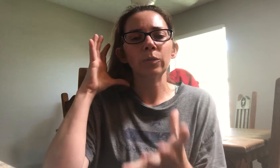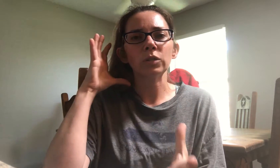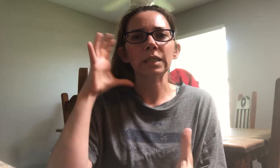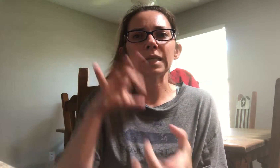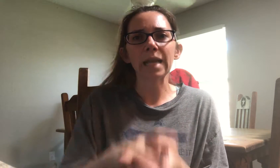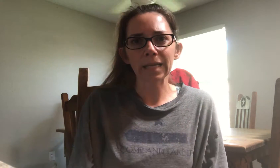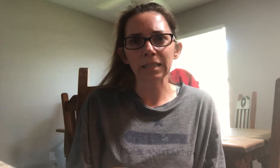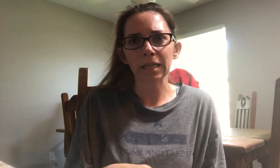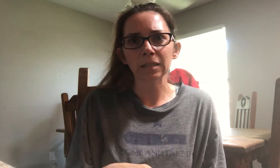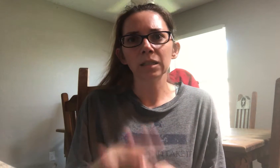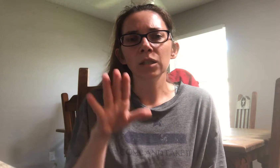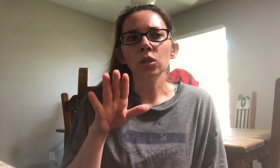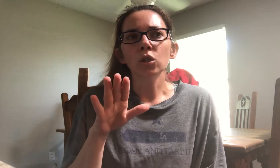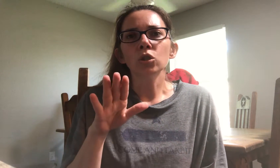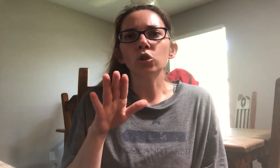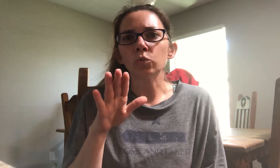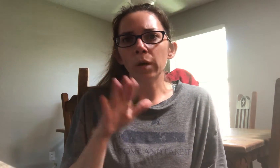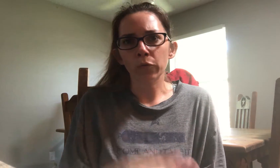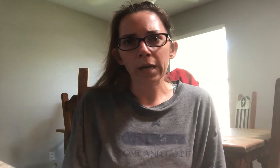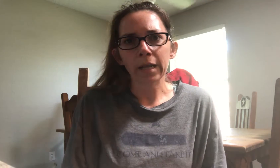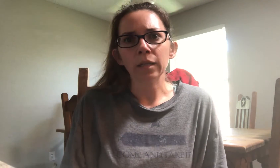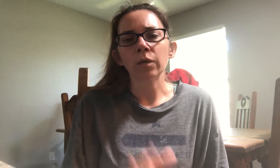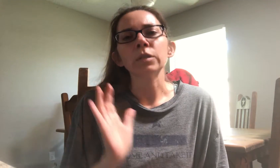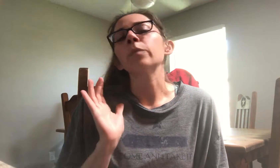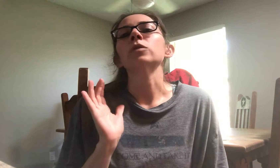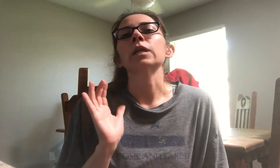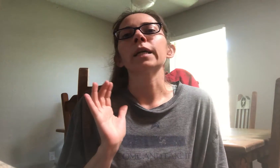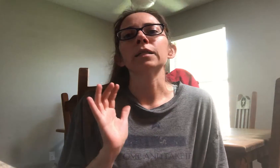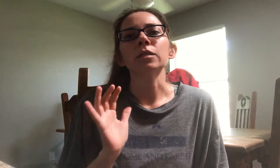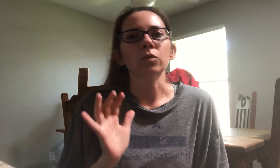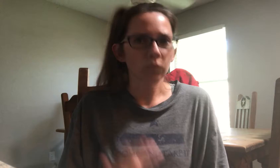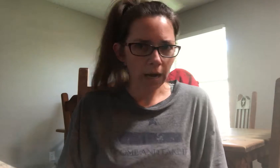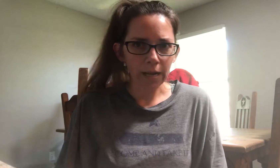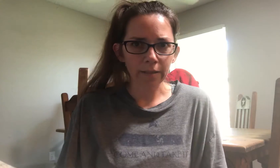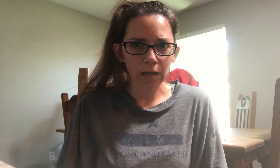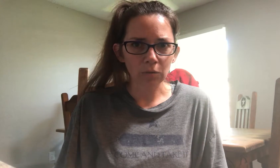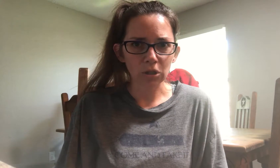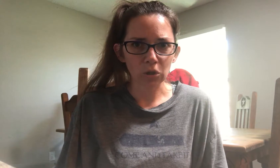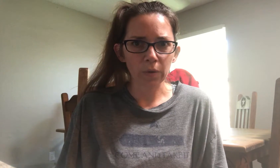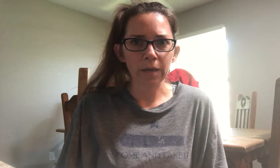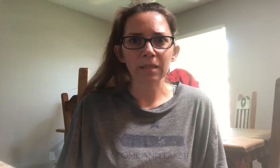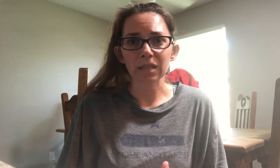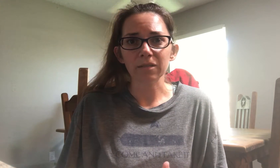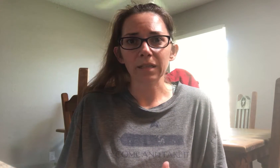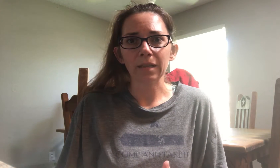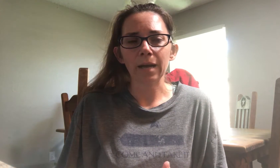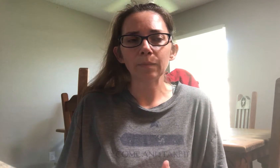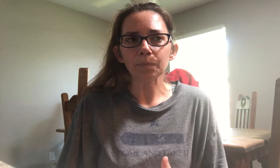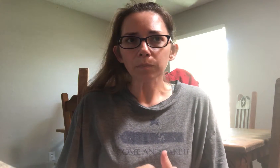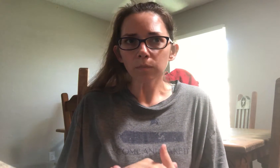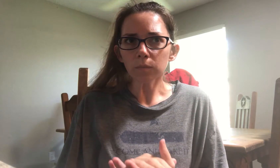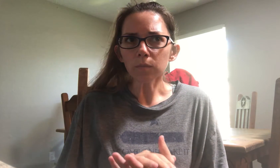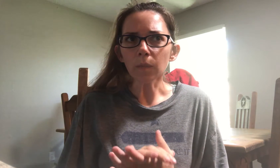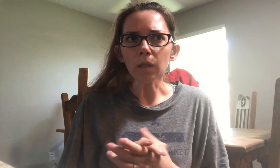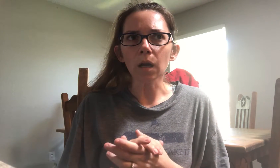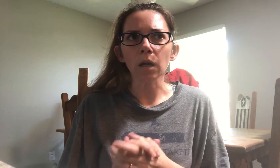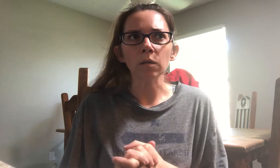able to connect it to my reading. I was able to connect it to the writing that I was doing and things like that. Um,